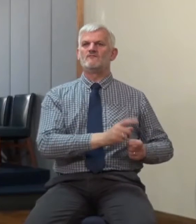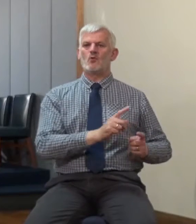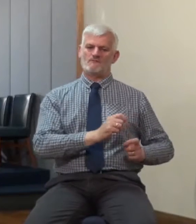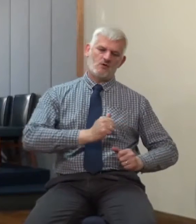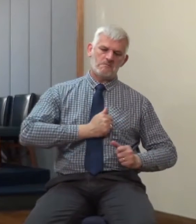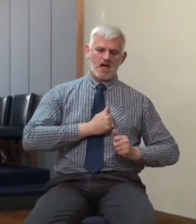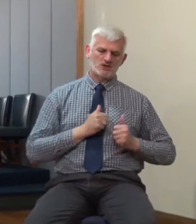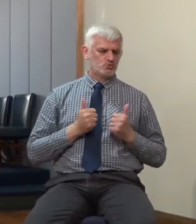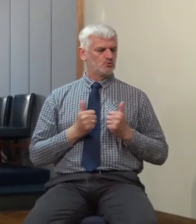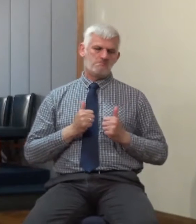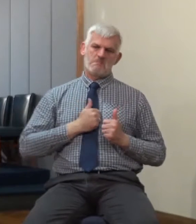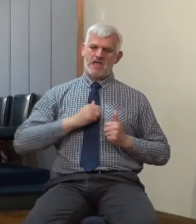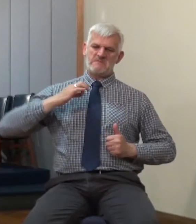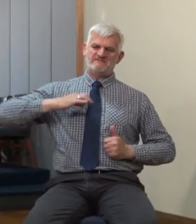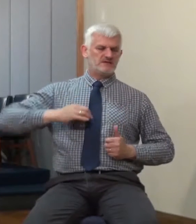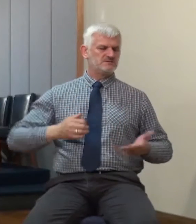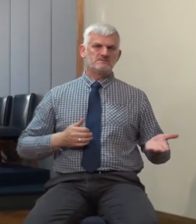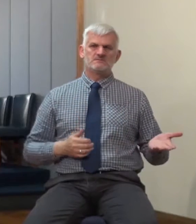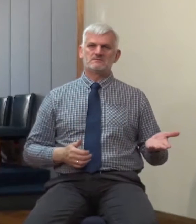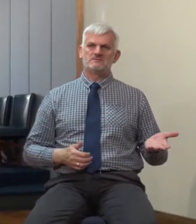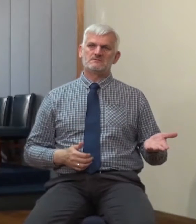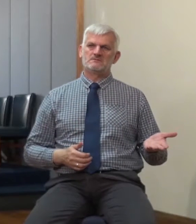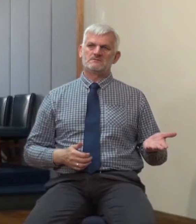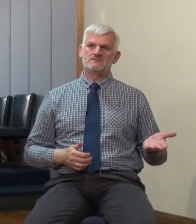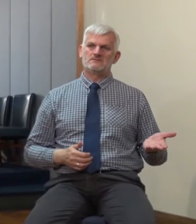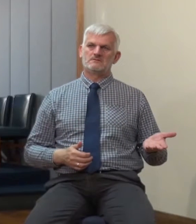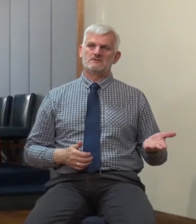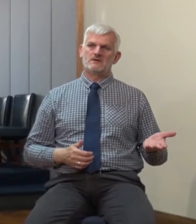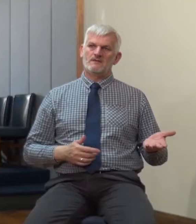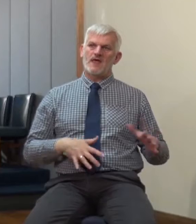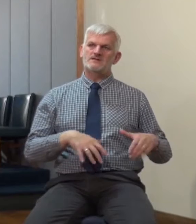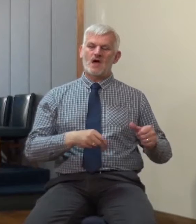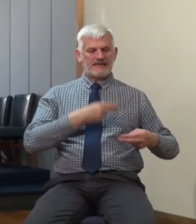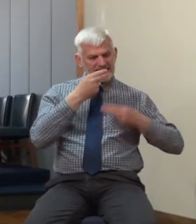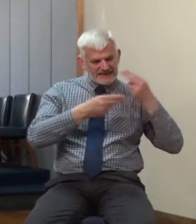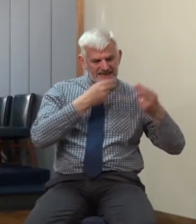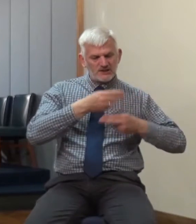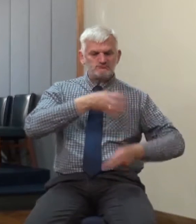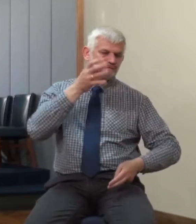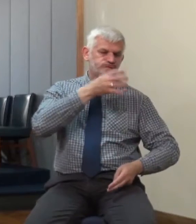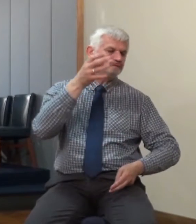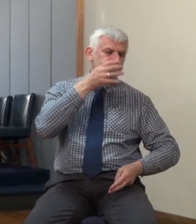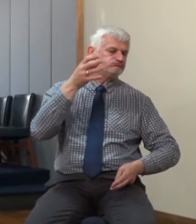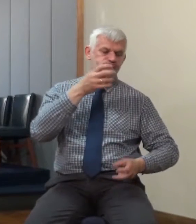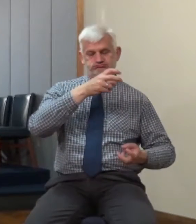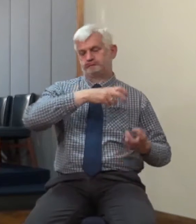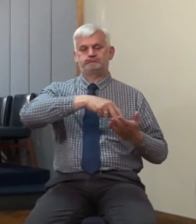and benefit and sustenance and to eat and drink with the drunken I think of